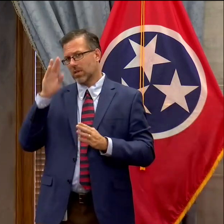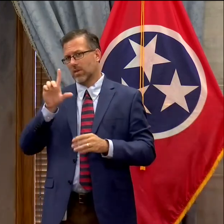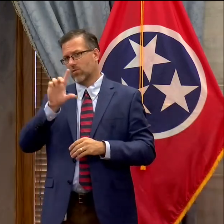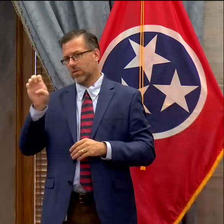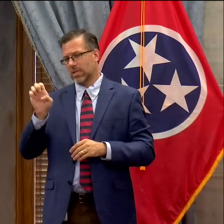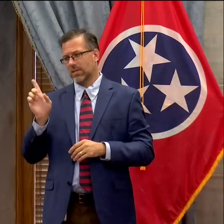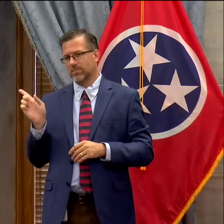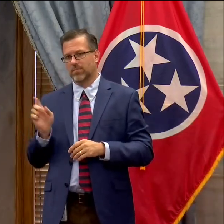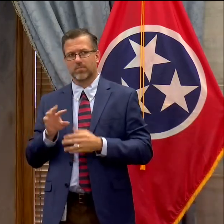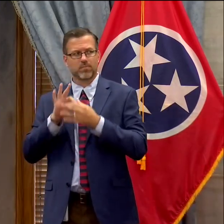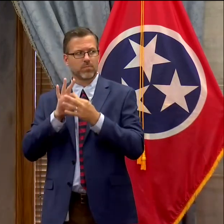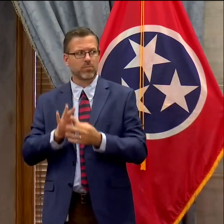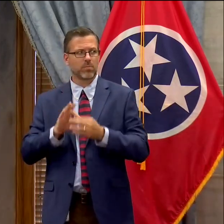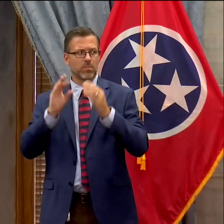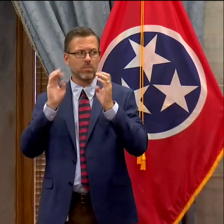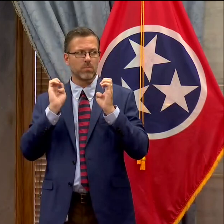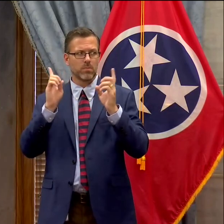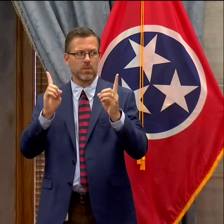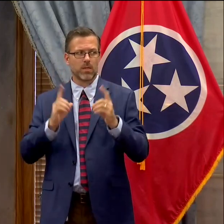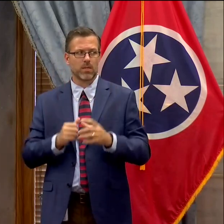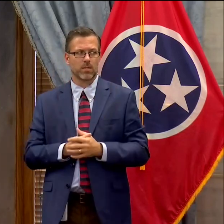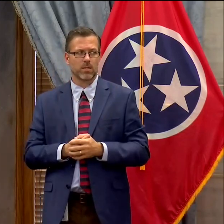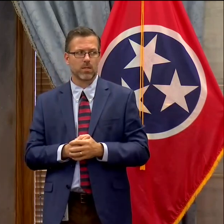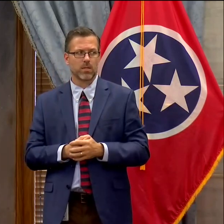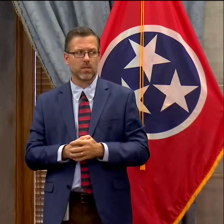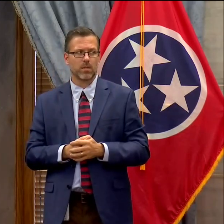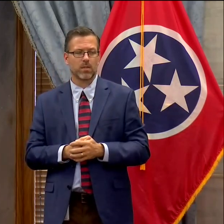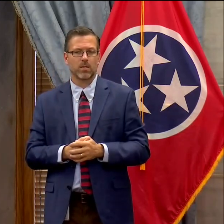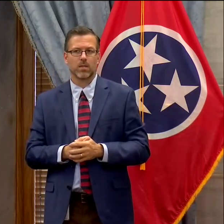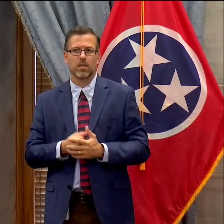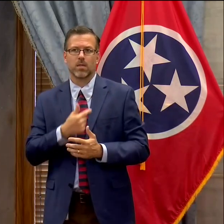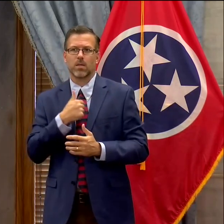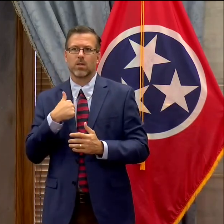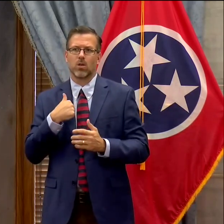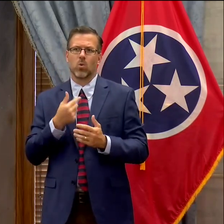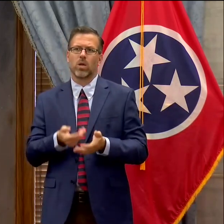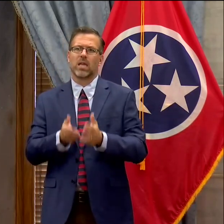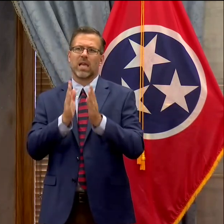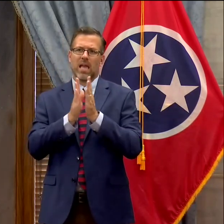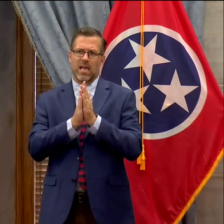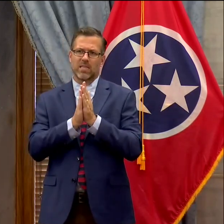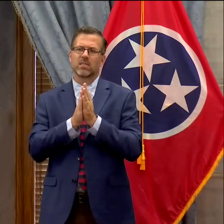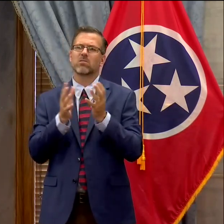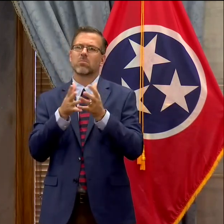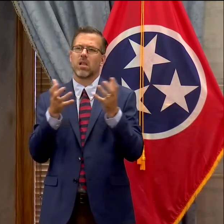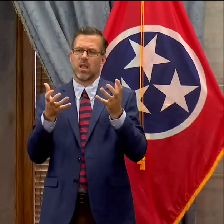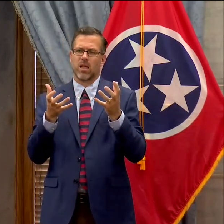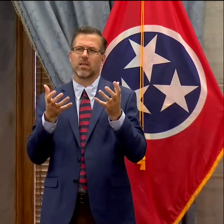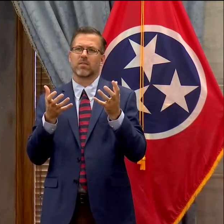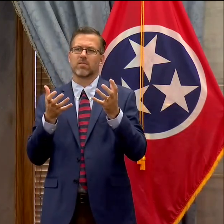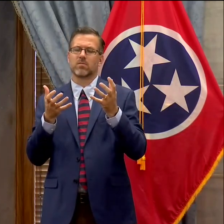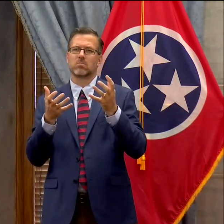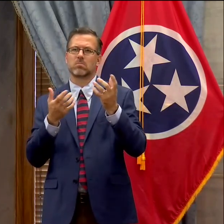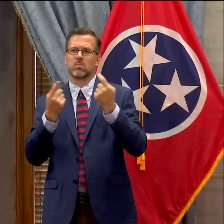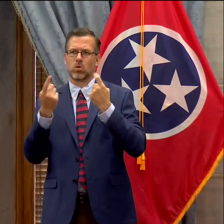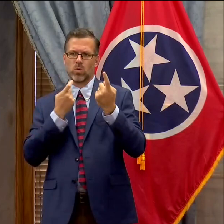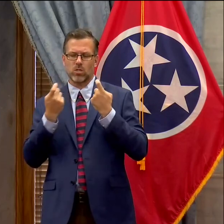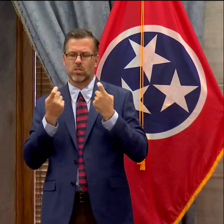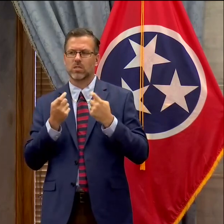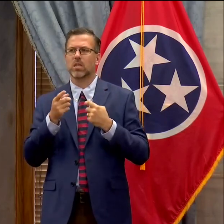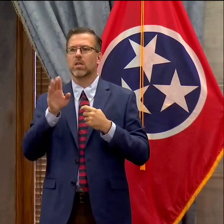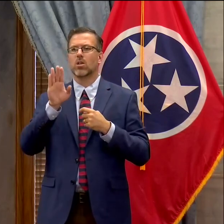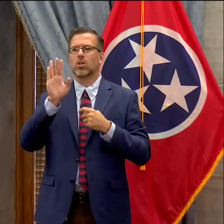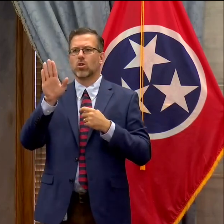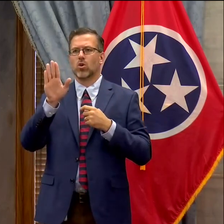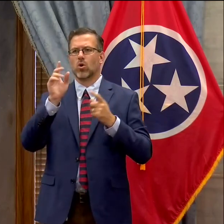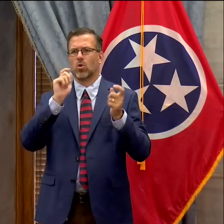you've been um we've obviously asked a lot of teachers this semester um of course when you all revised the budget you took out their